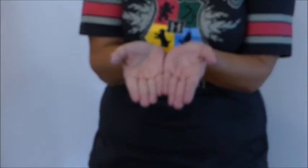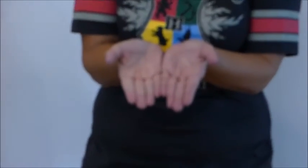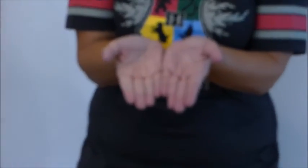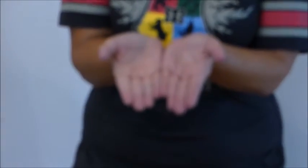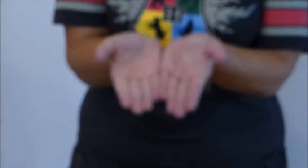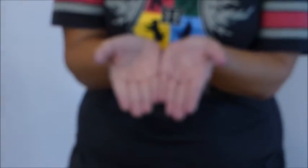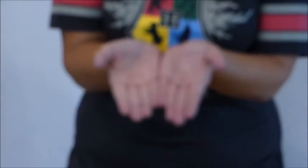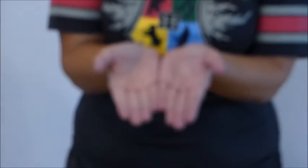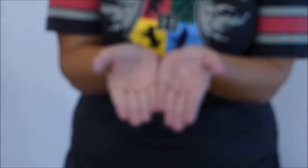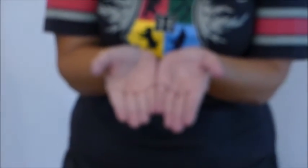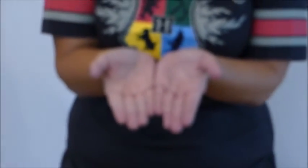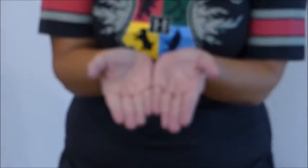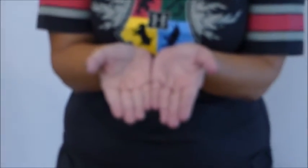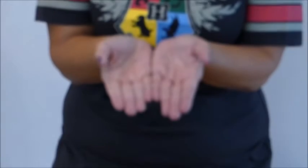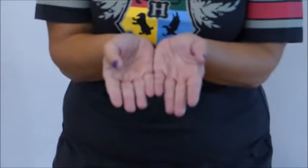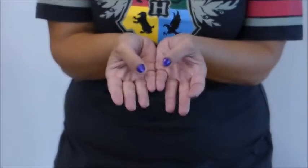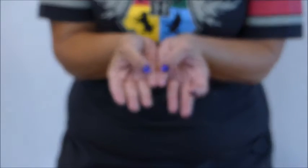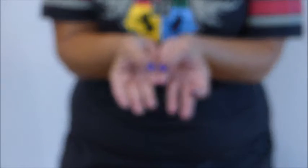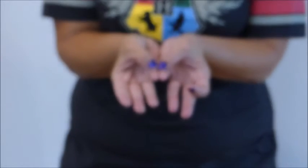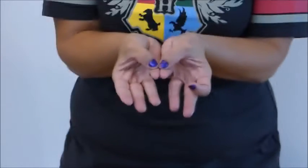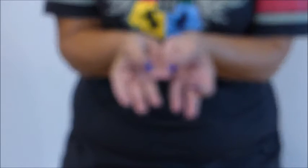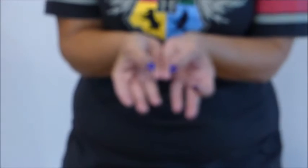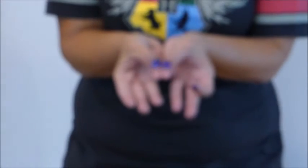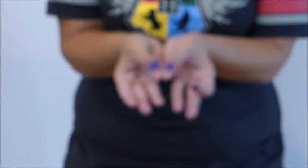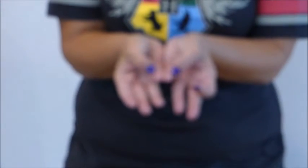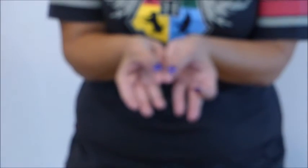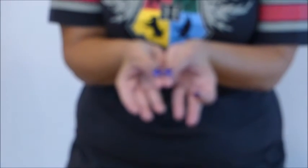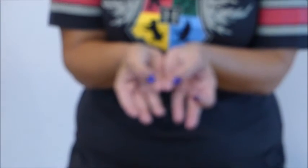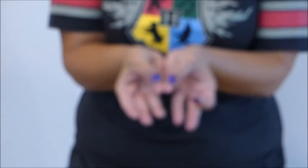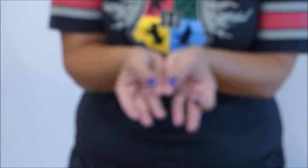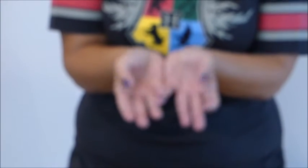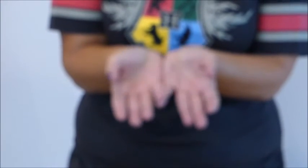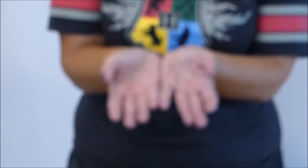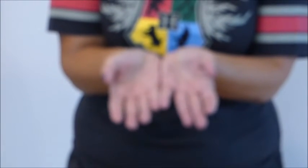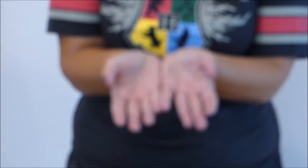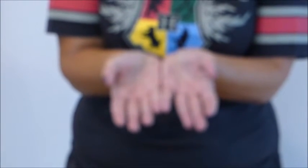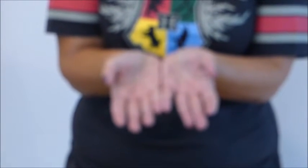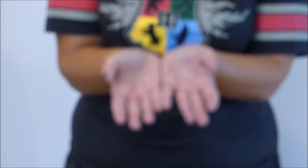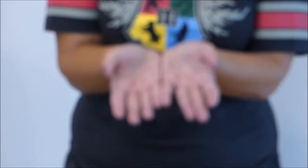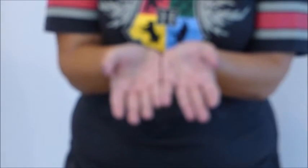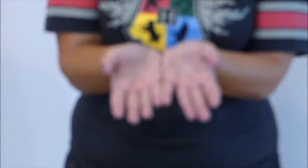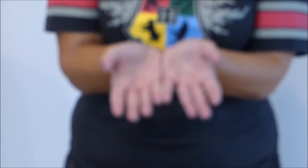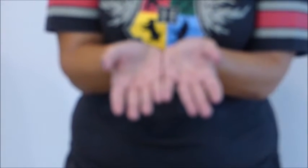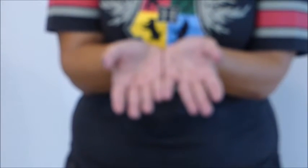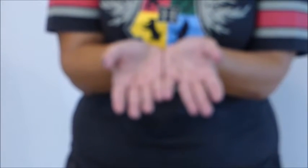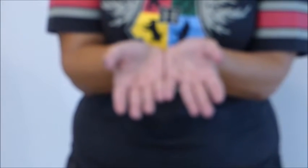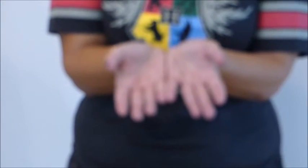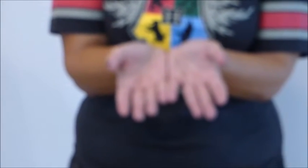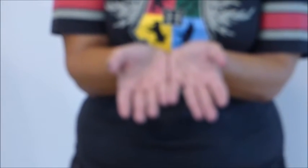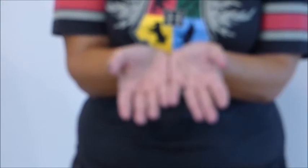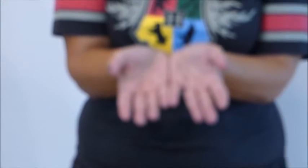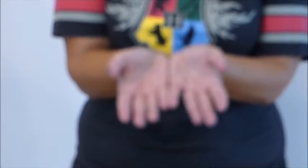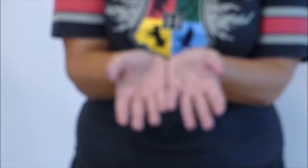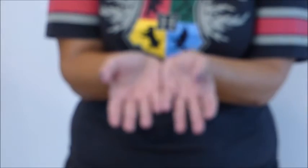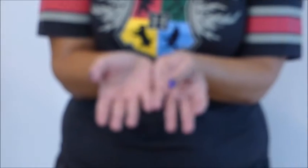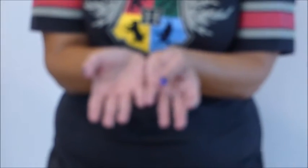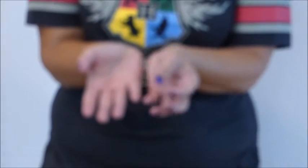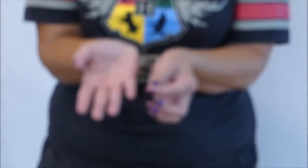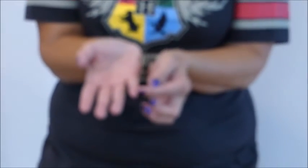okay as you notice at this joint in my pinky fingers they're straight my pinkies don't bend out